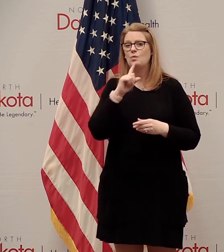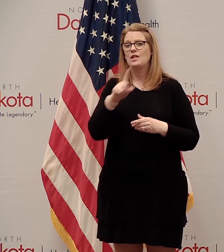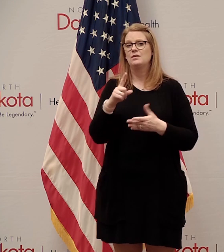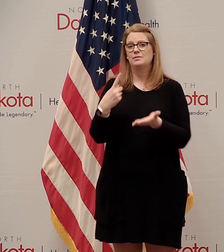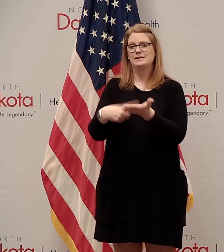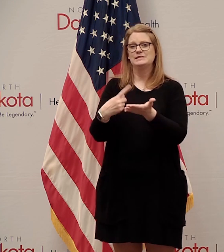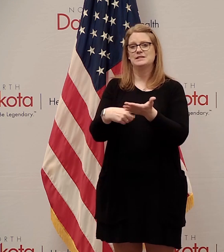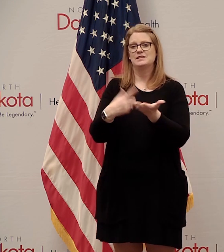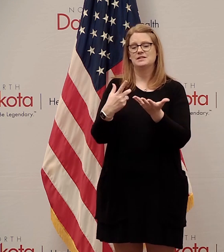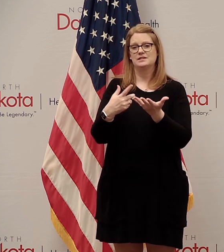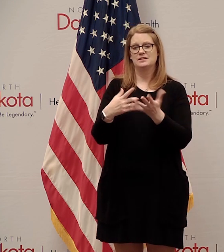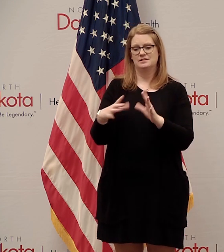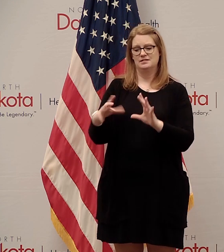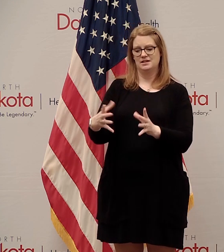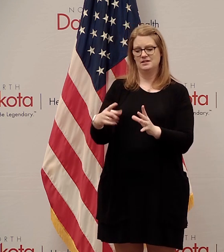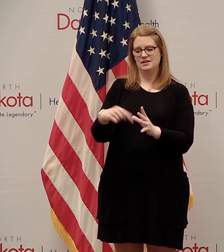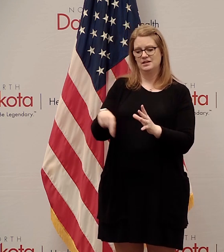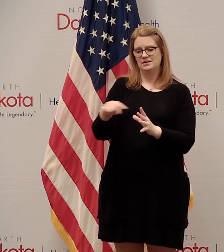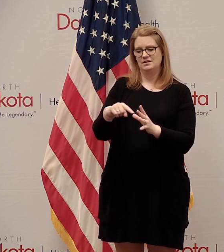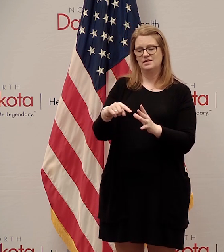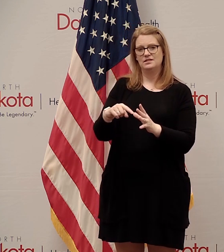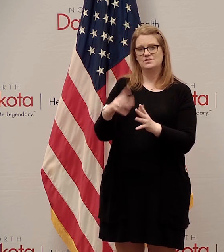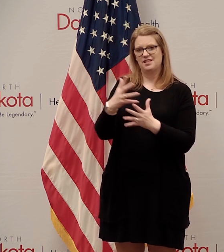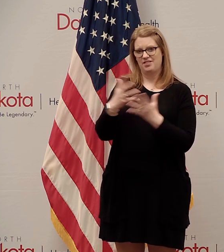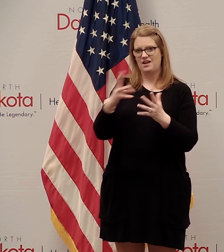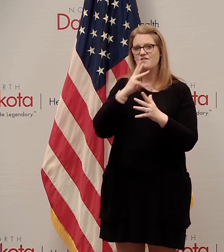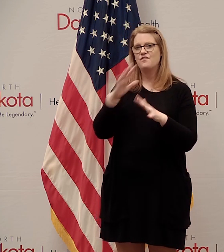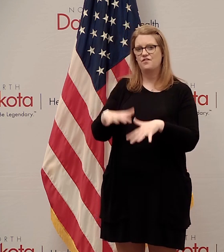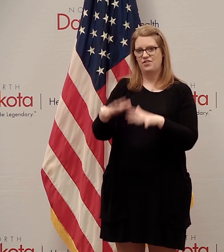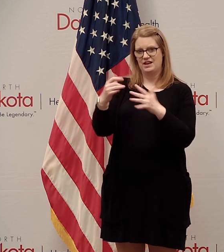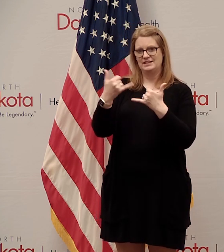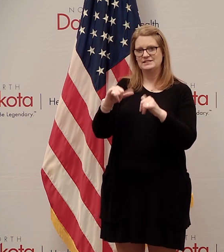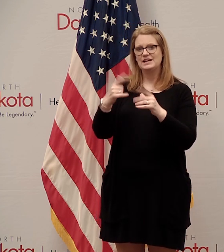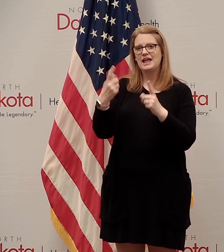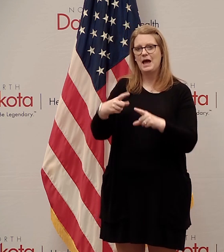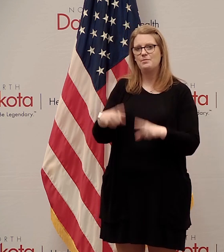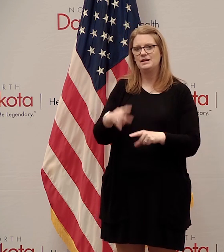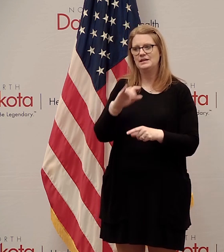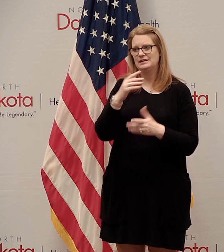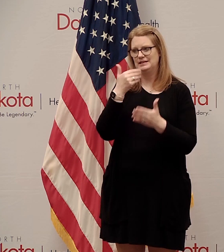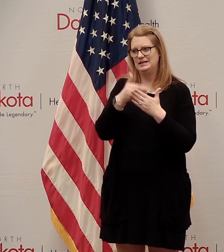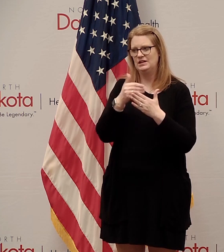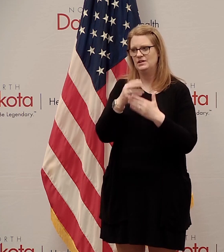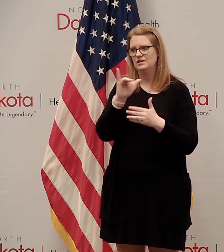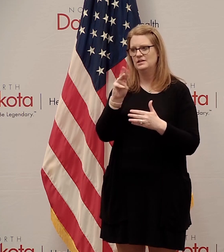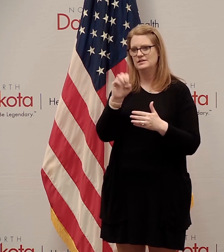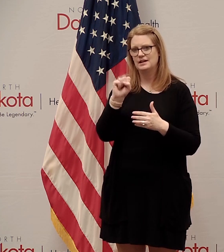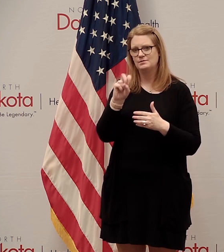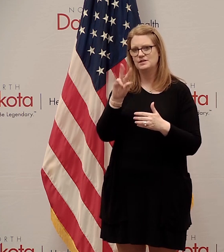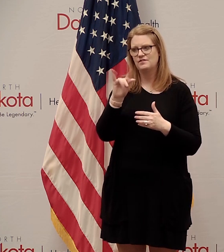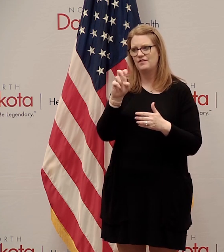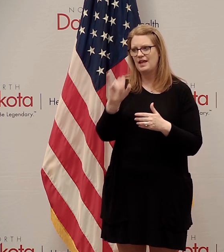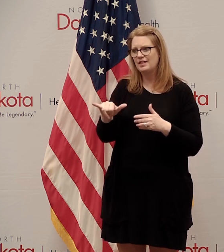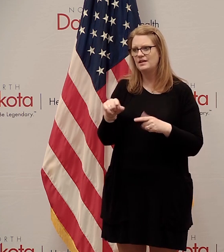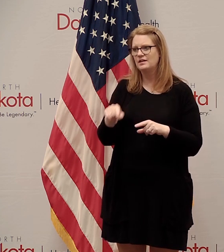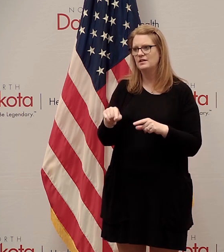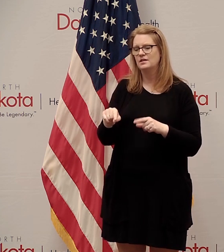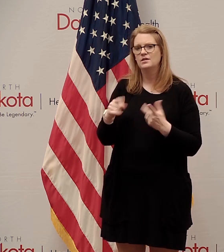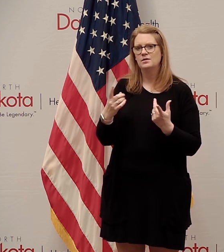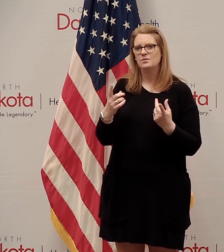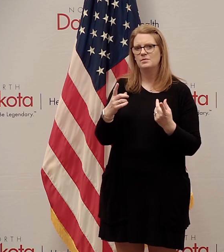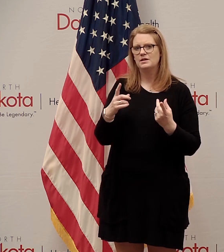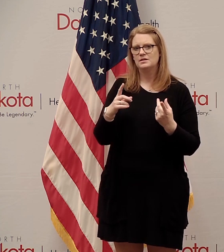James River Valley area. We know there's a lot of flooding that's still occurring locally there in some townships and covering roads. But again, are